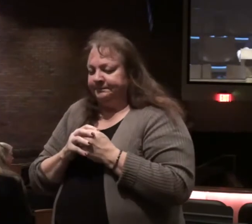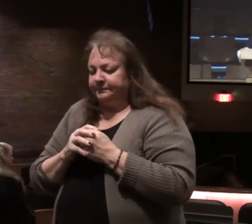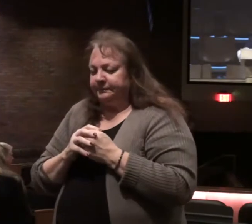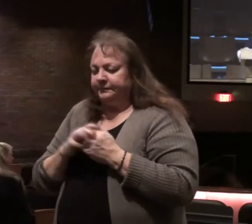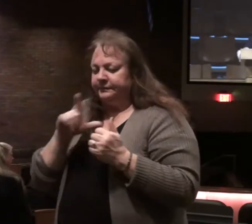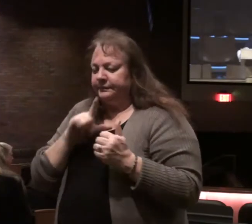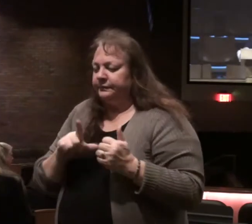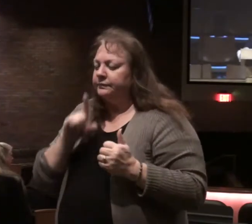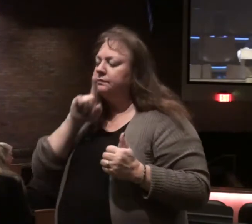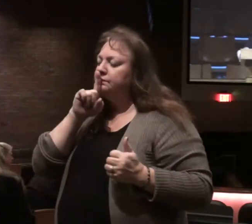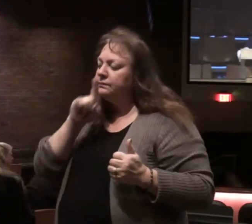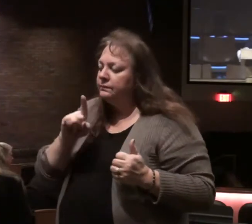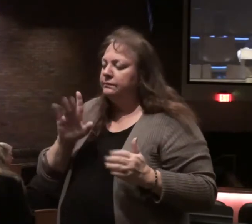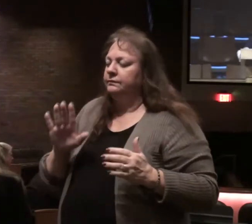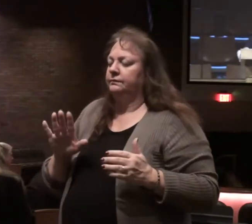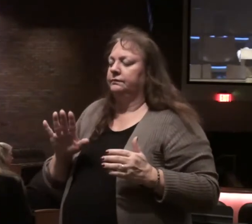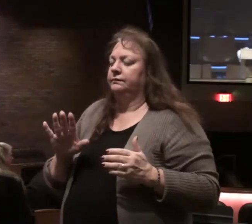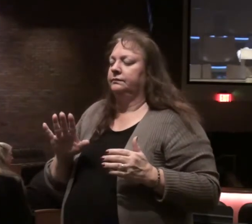Lord but it is true